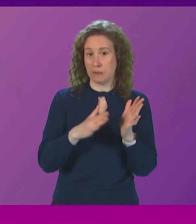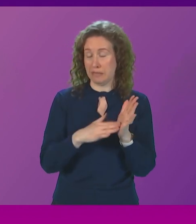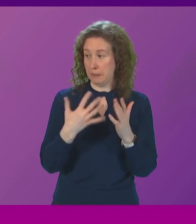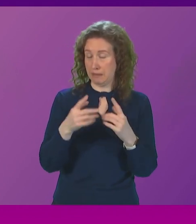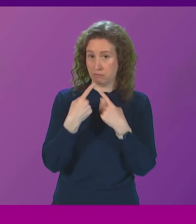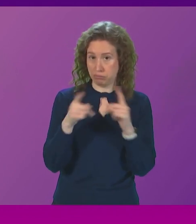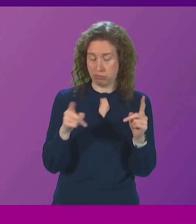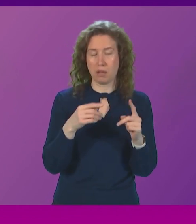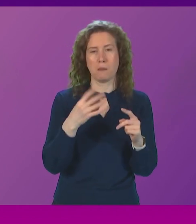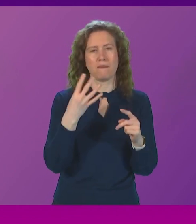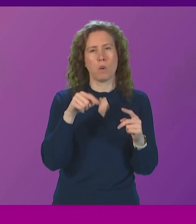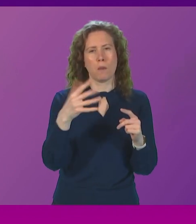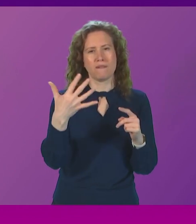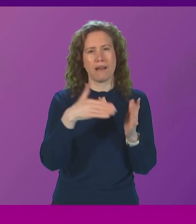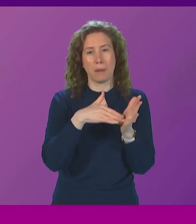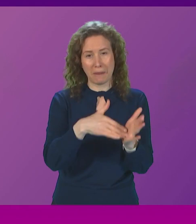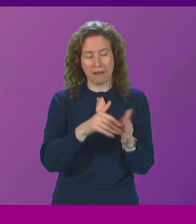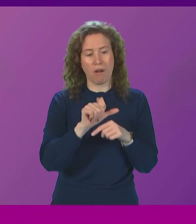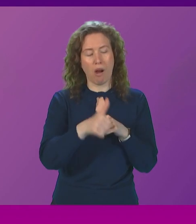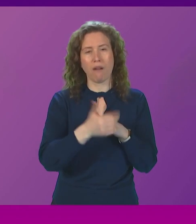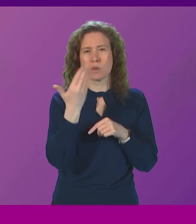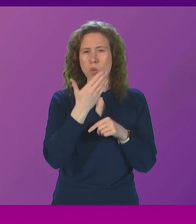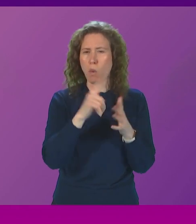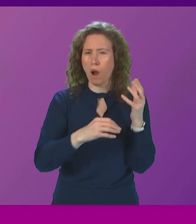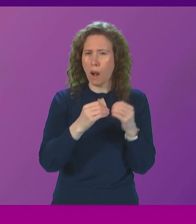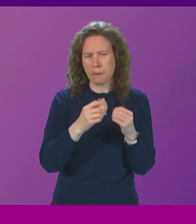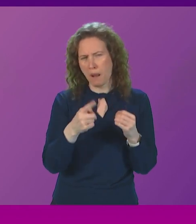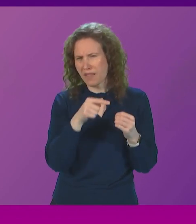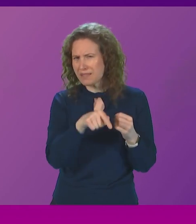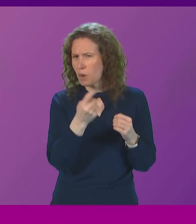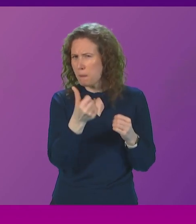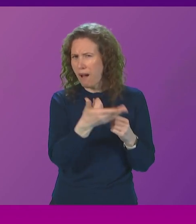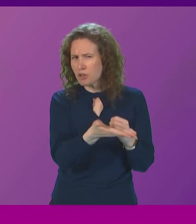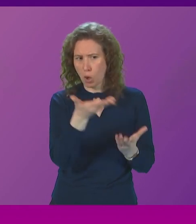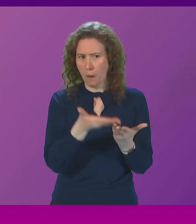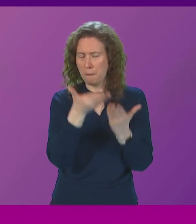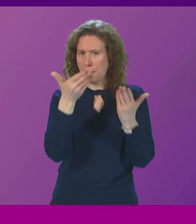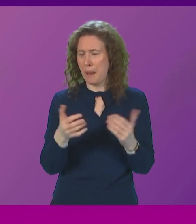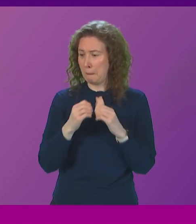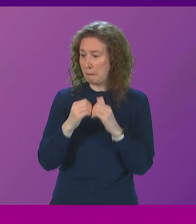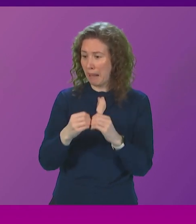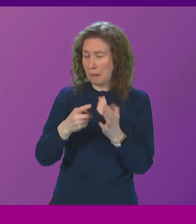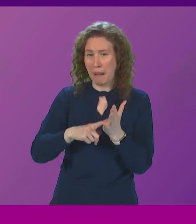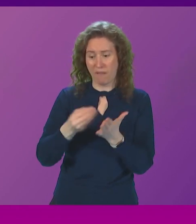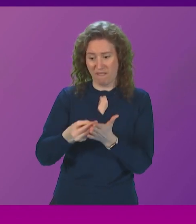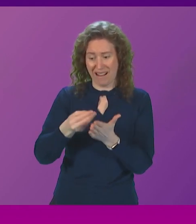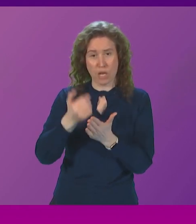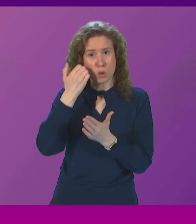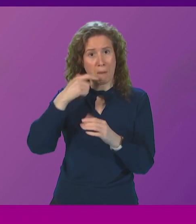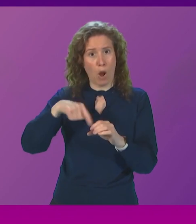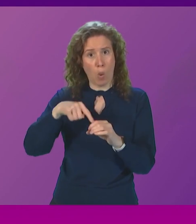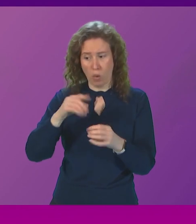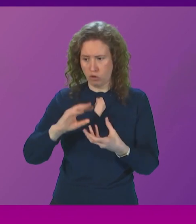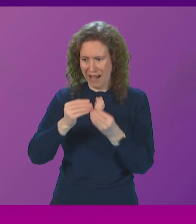summit of £4.5 million for after-school clubs does he accept that that's a drop in the ocean compared to the billion pound financial black hole the government created